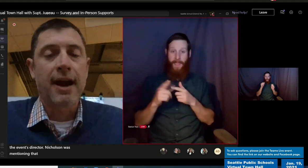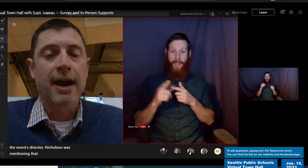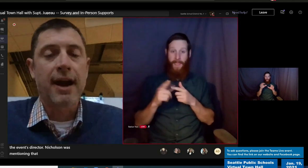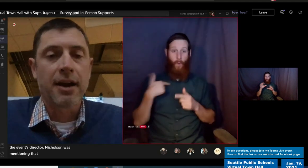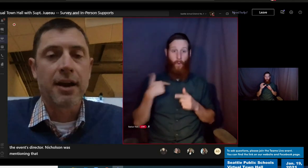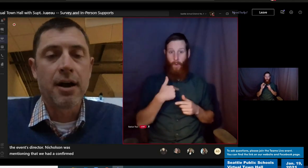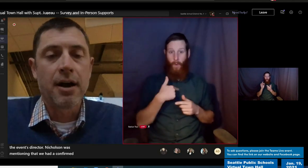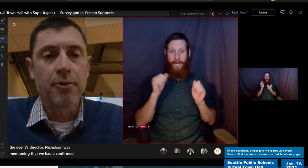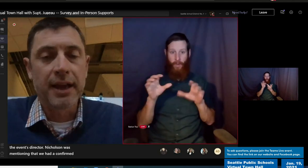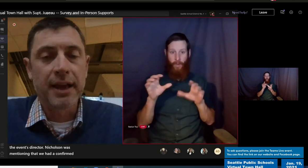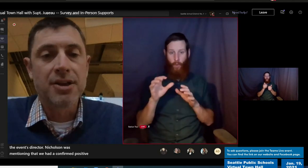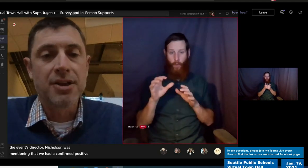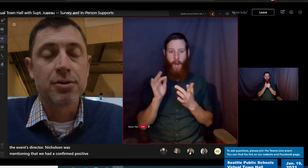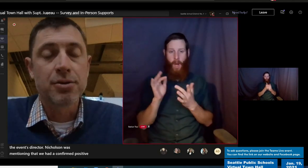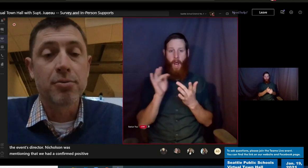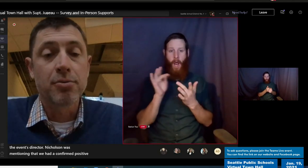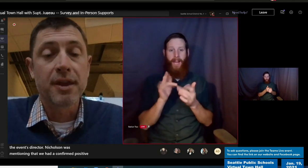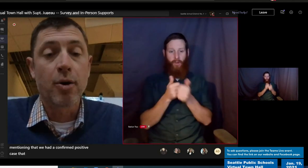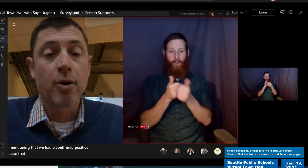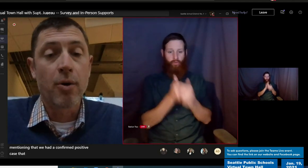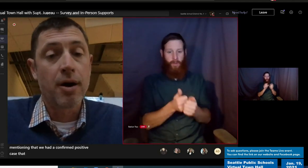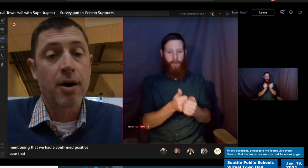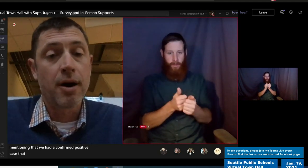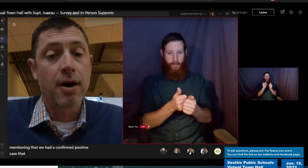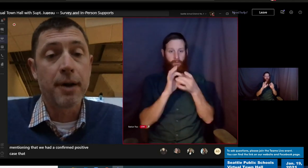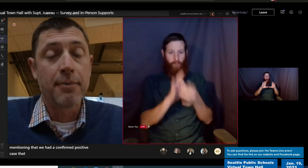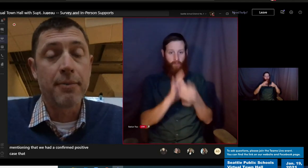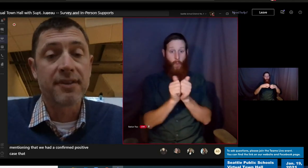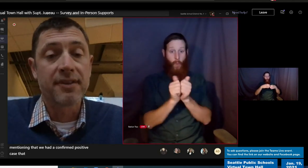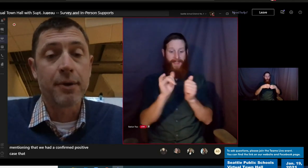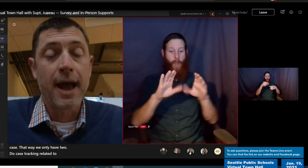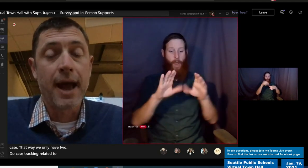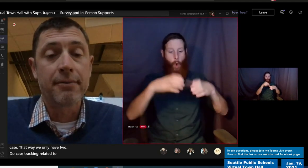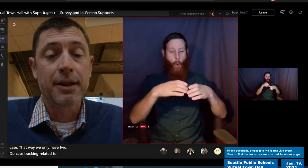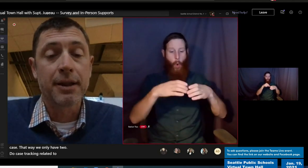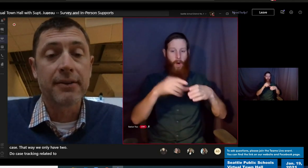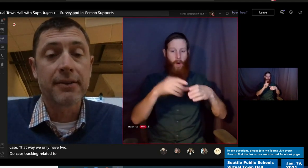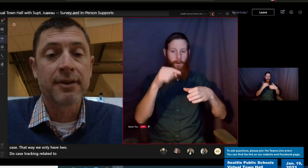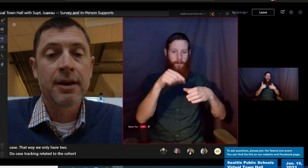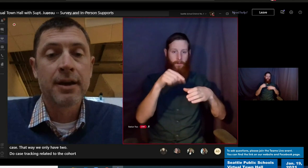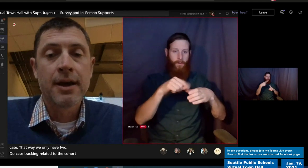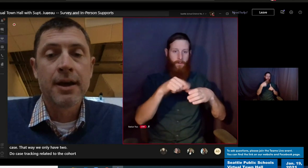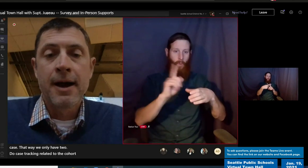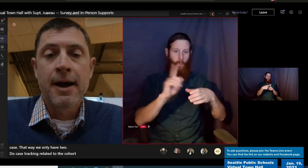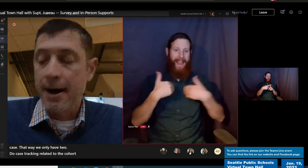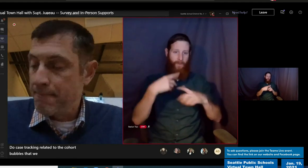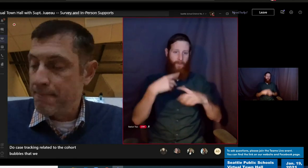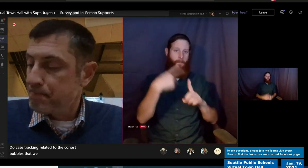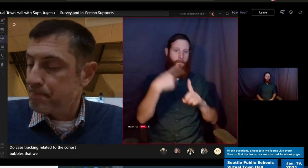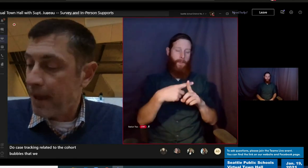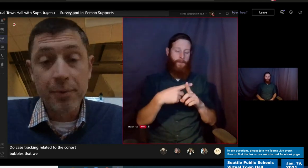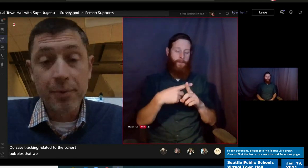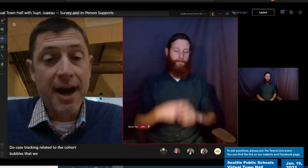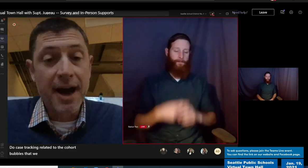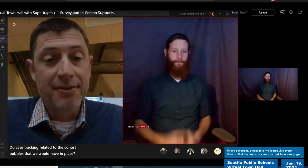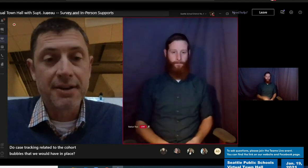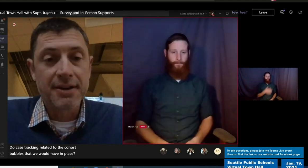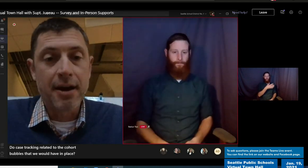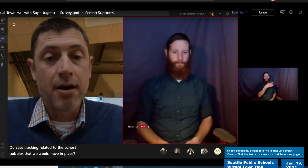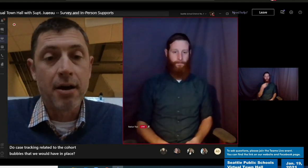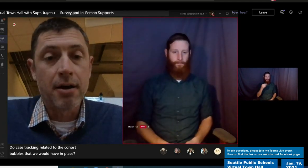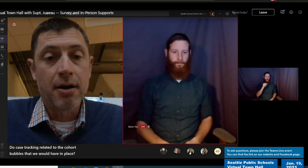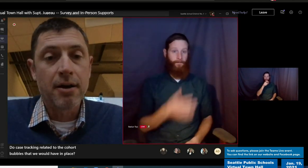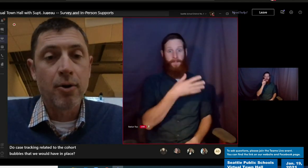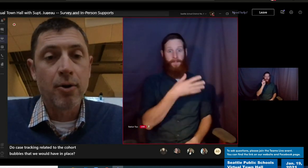related to the cohort bubbles that we would have in place. And we would not have to shut down all